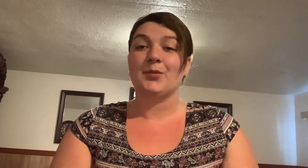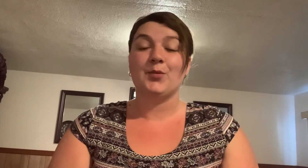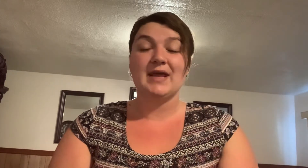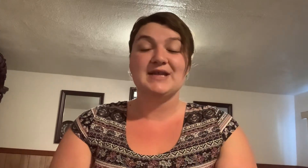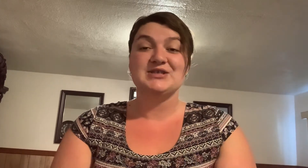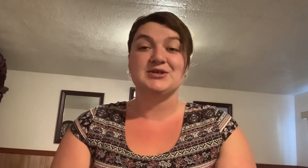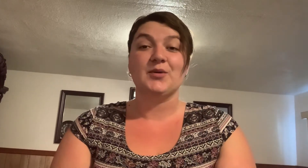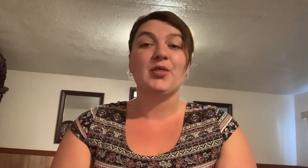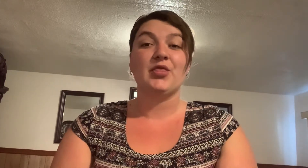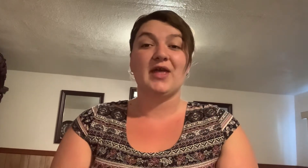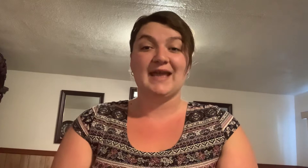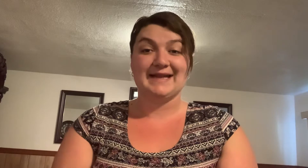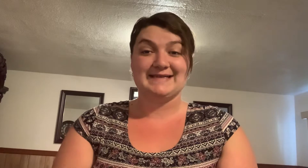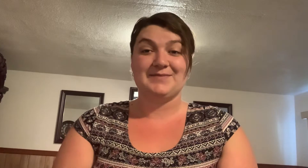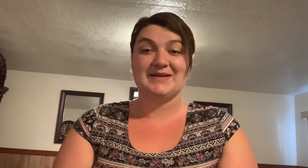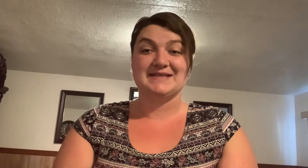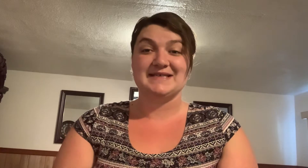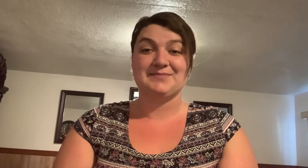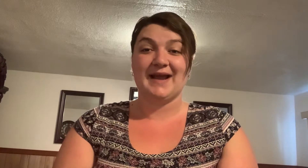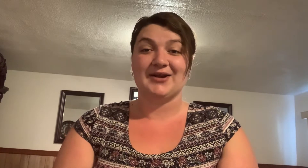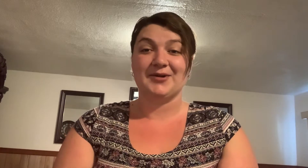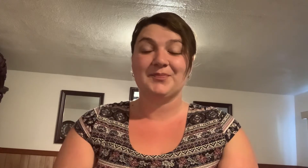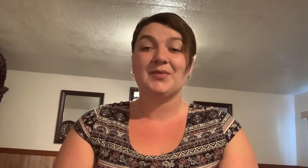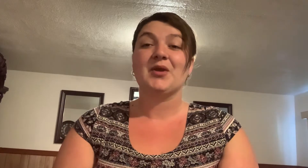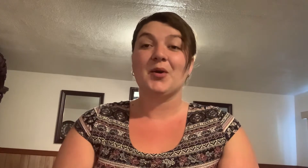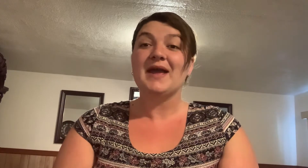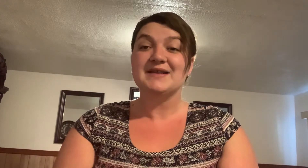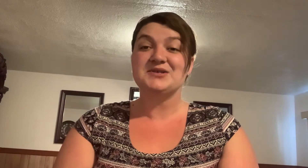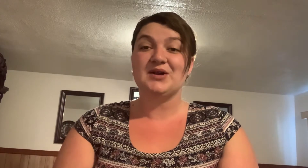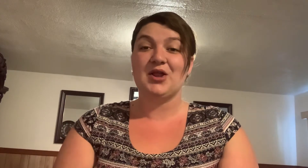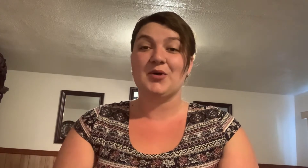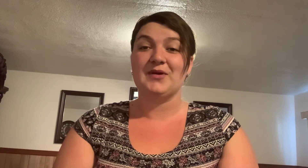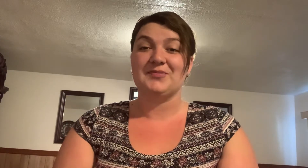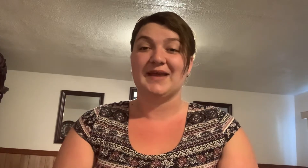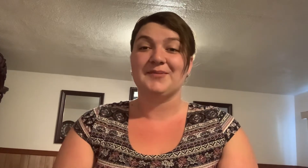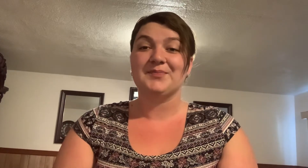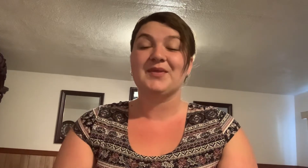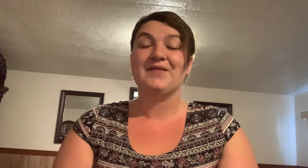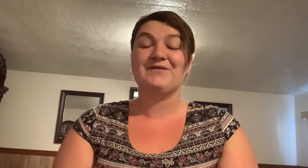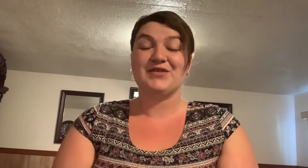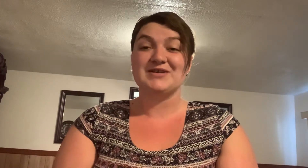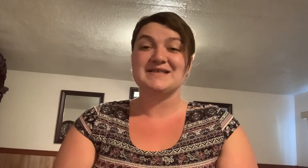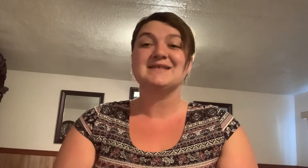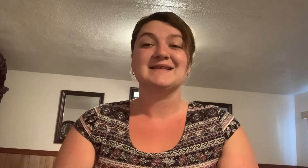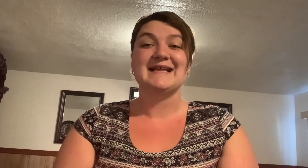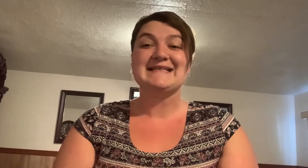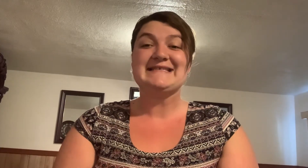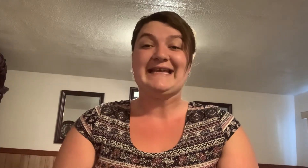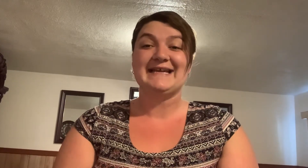we can do the itsy bitsy spider. Go ahead and do it along with me. First let's sing it.